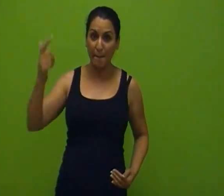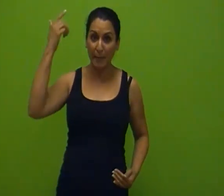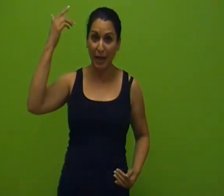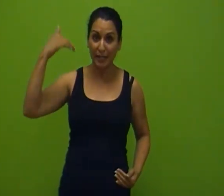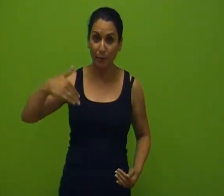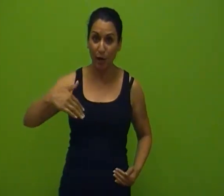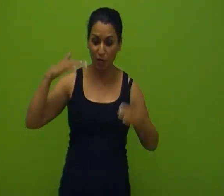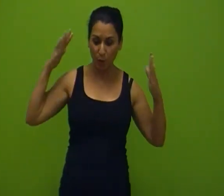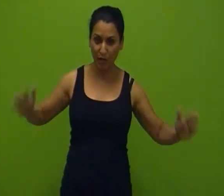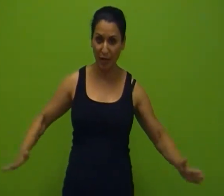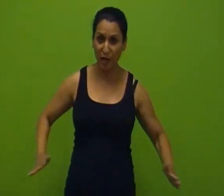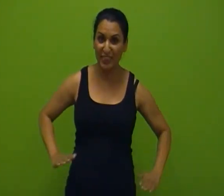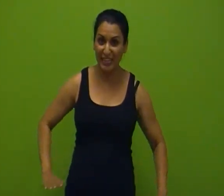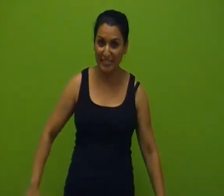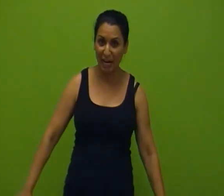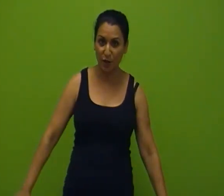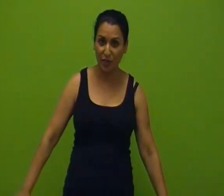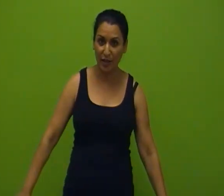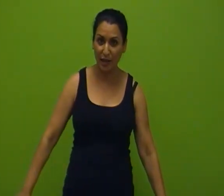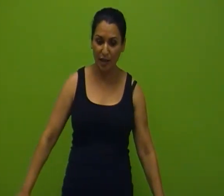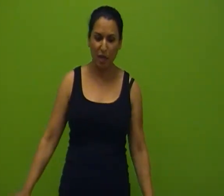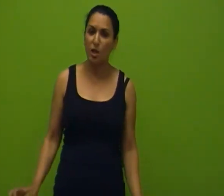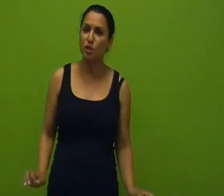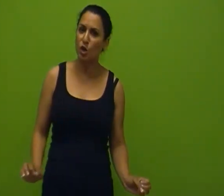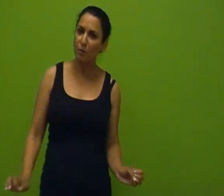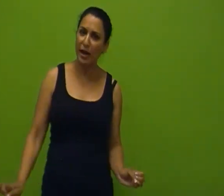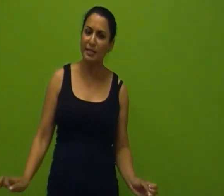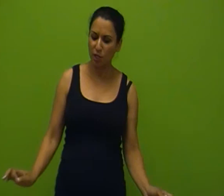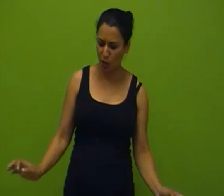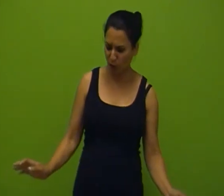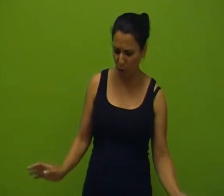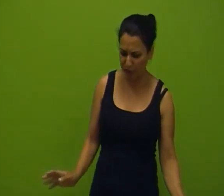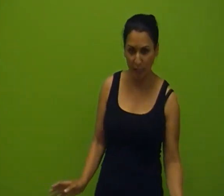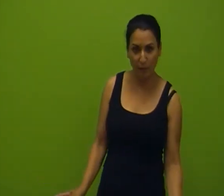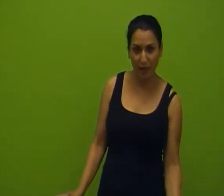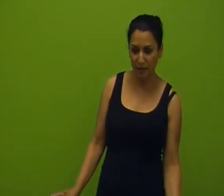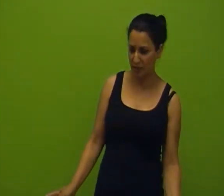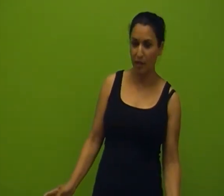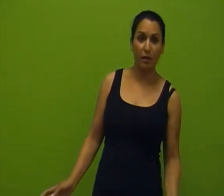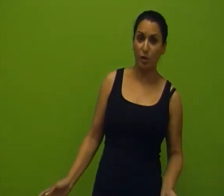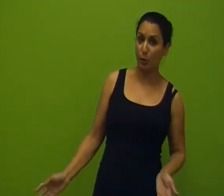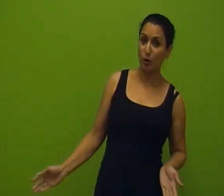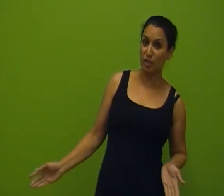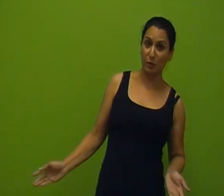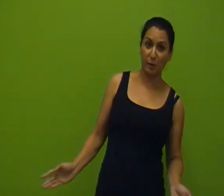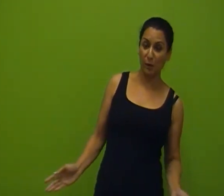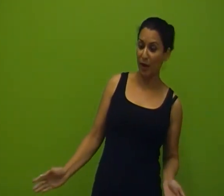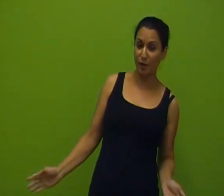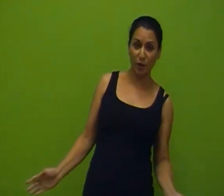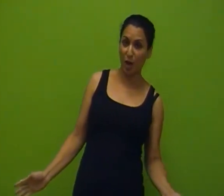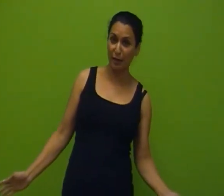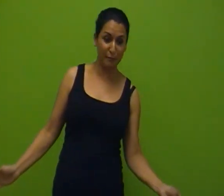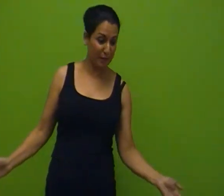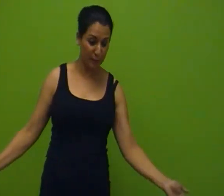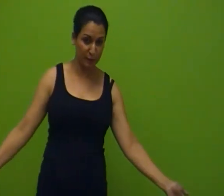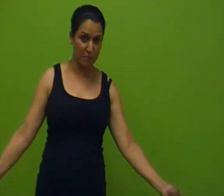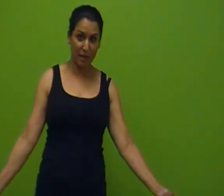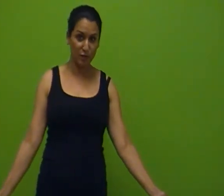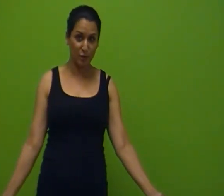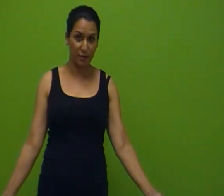Mind, body, workout. The entire thing. So your mind is here. You are focusing on balancing. Your poses better be right or you are not going to be able to master